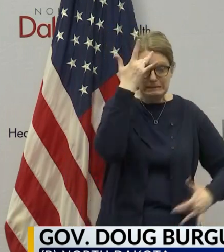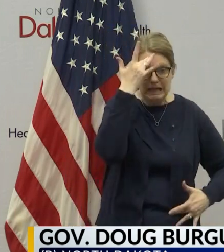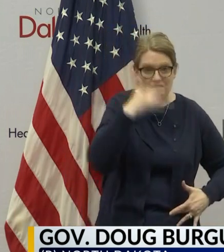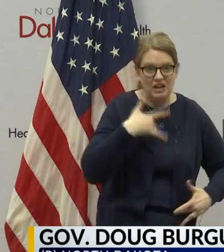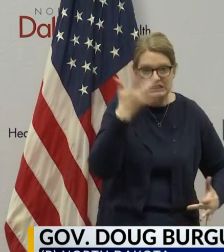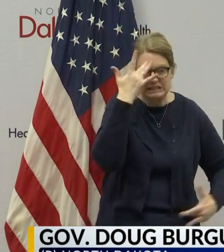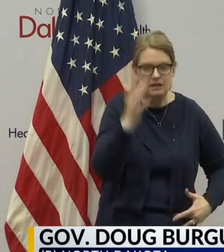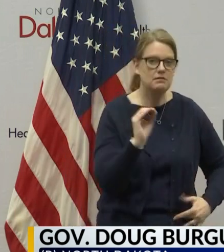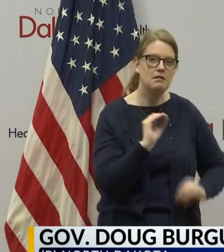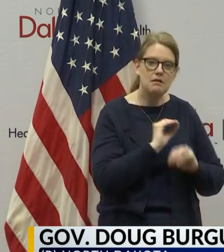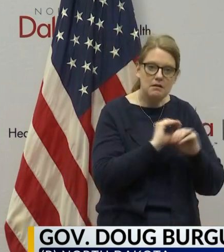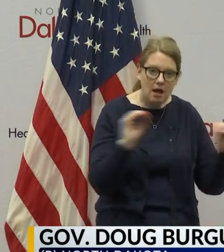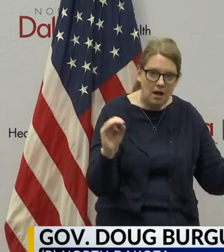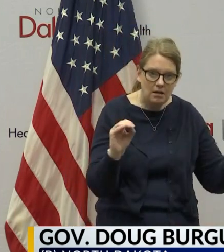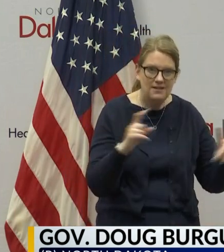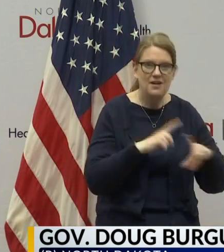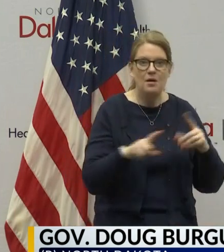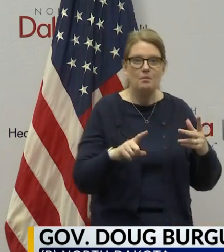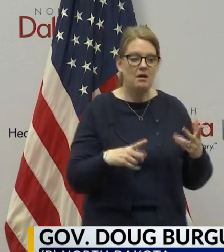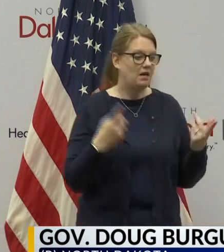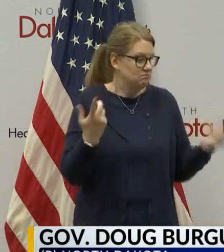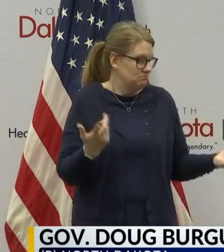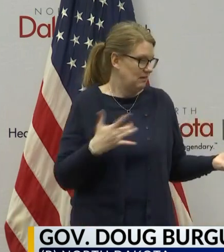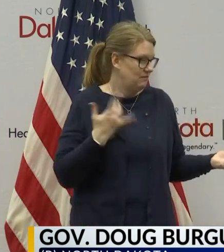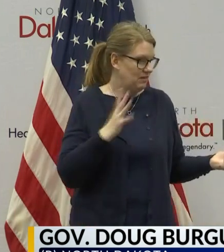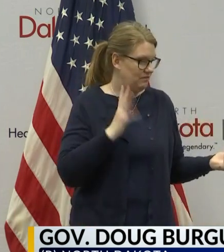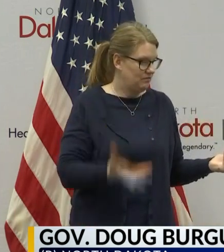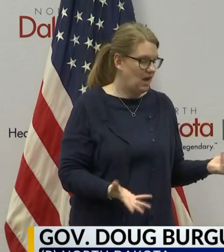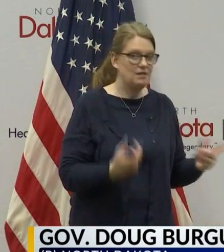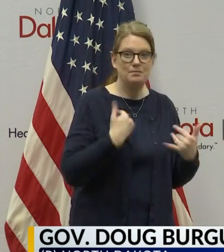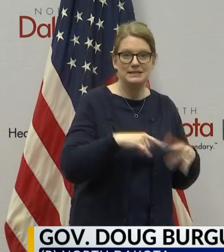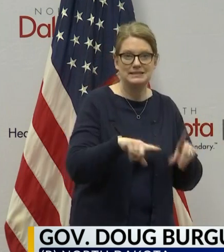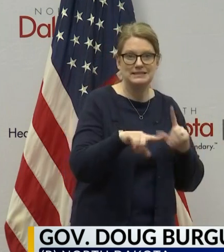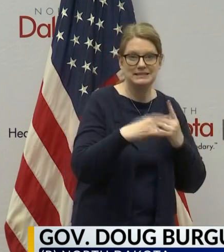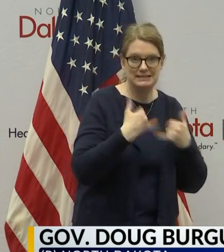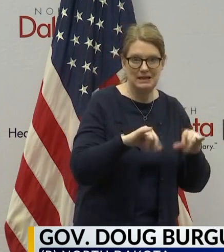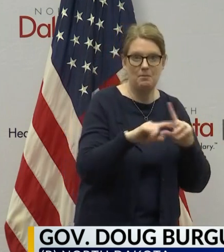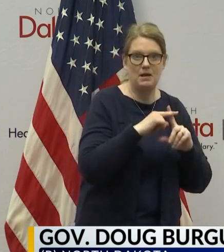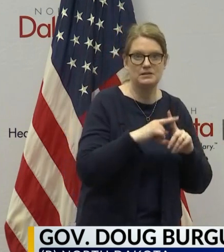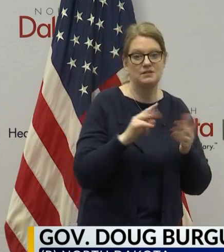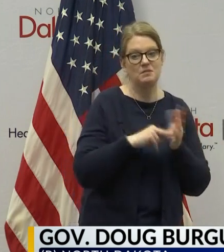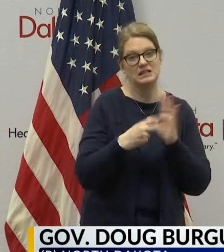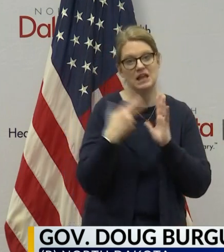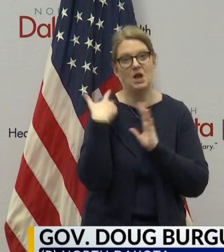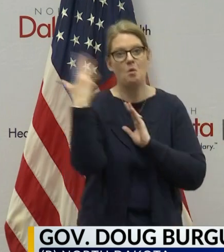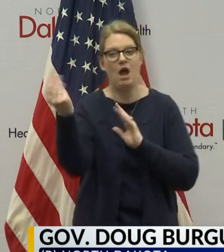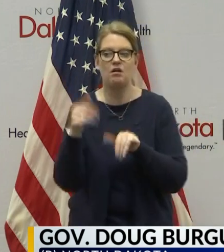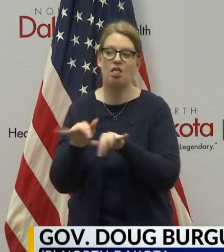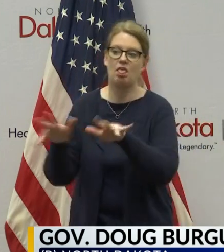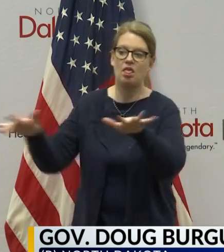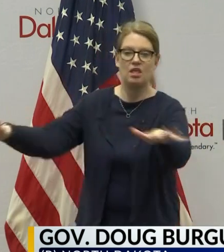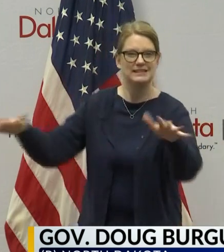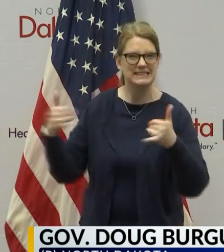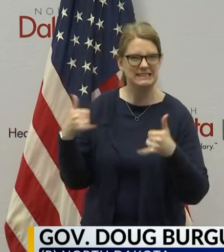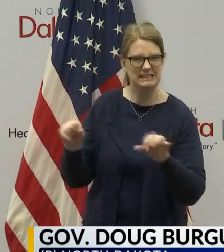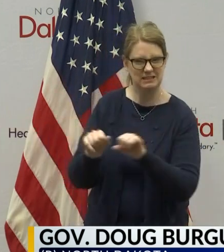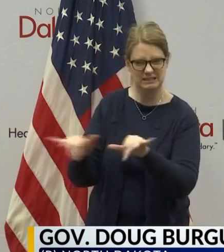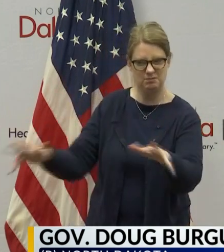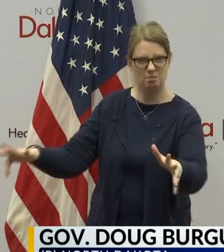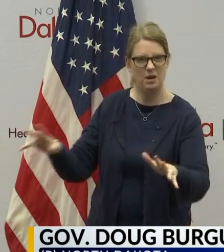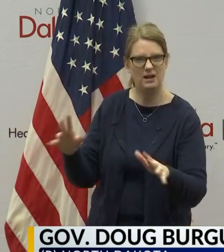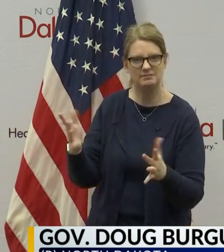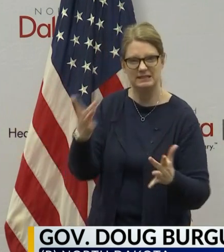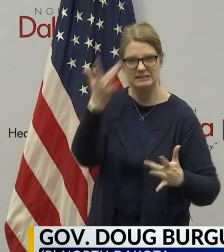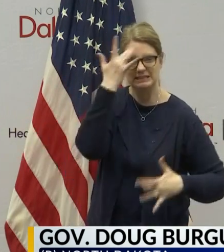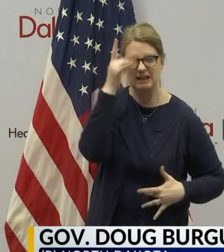but they're spreading it unwittingly. So, again, that's a key thing that we have. And, again, we were able to get 188 of